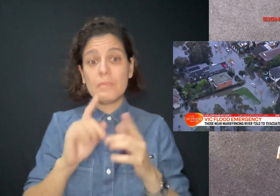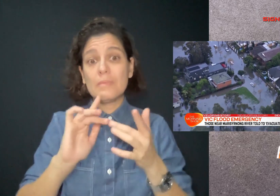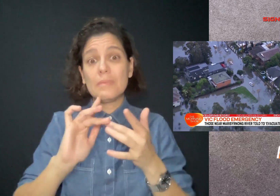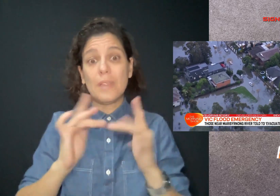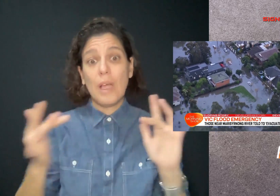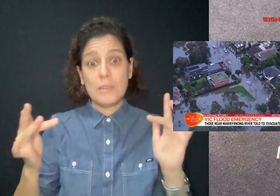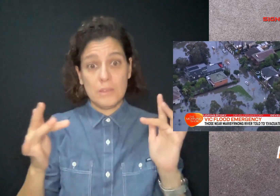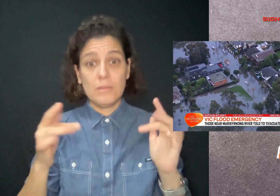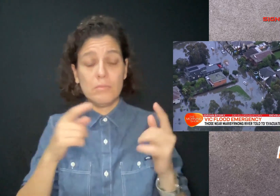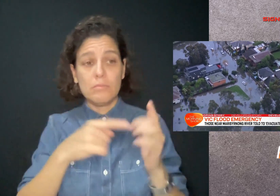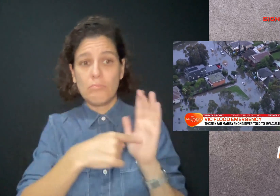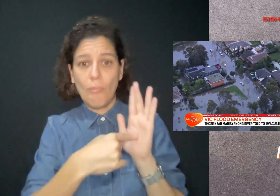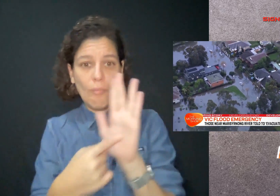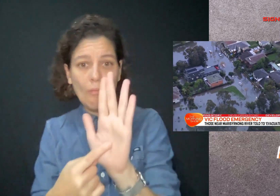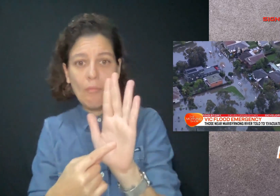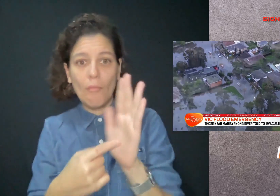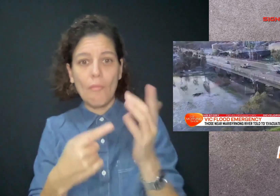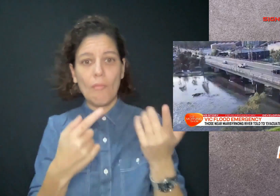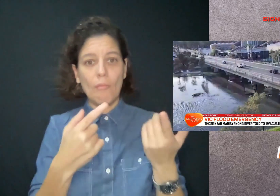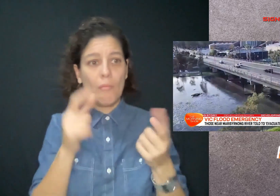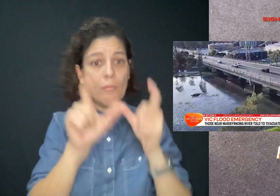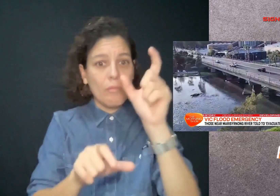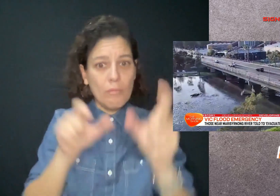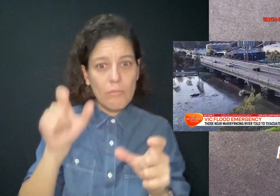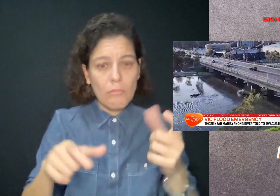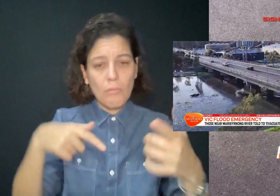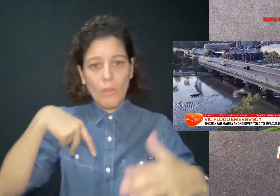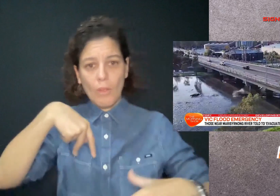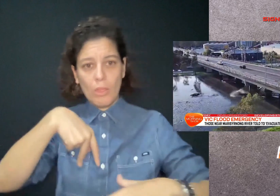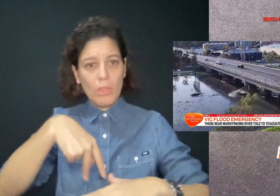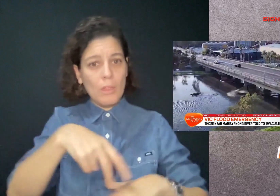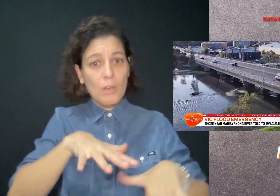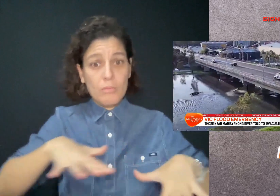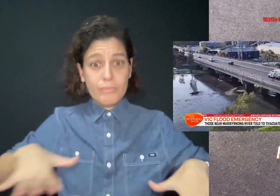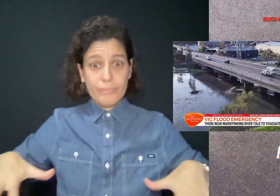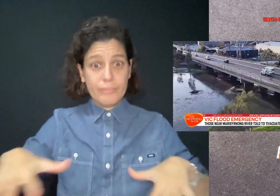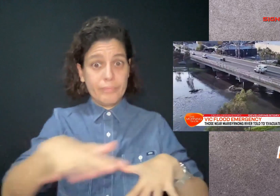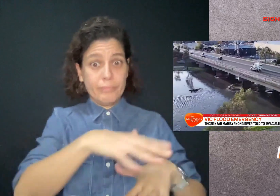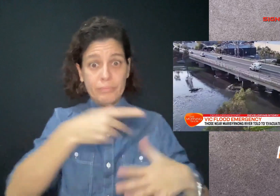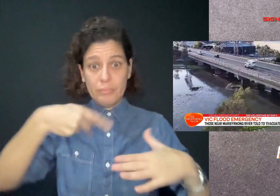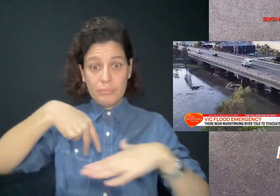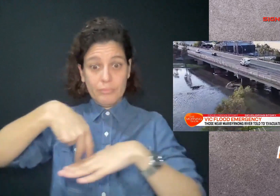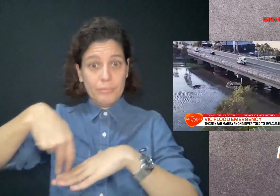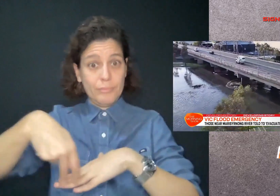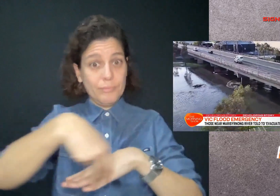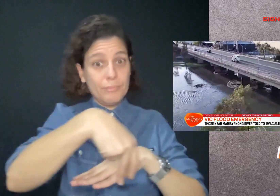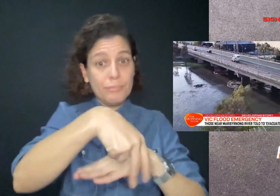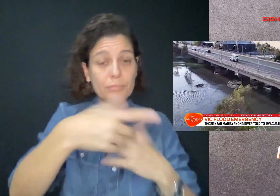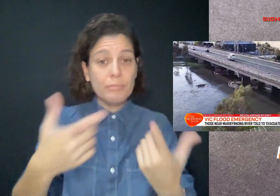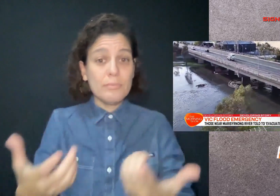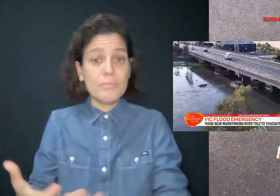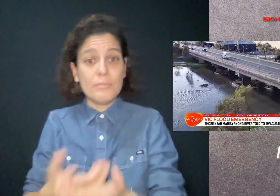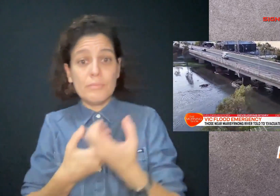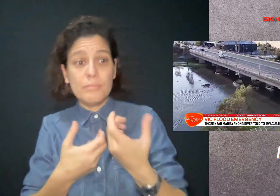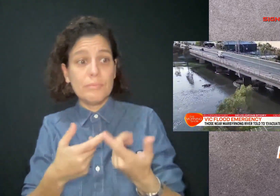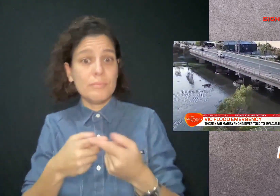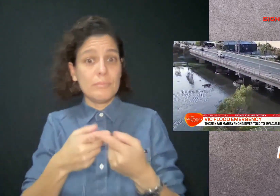The on social media show people wading through knee-deep water with their pets and some people being